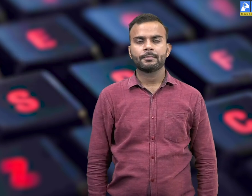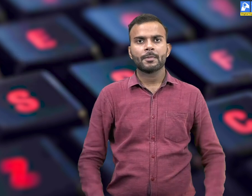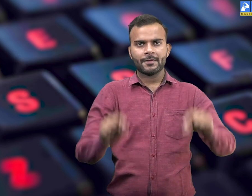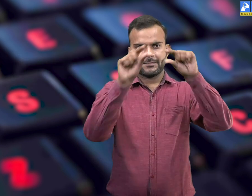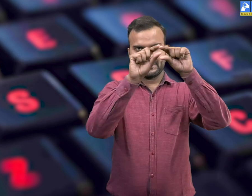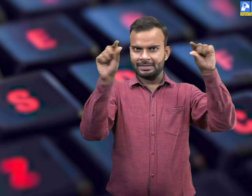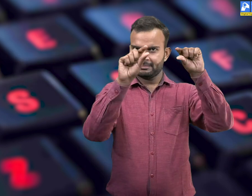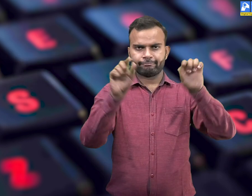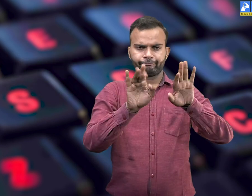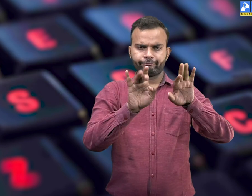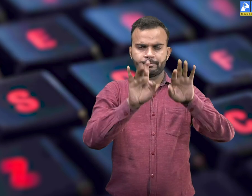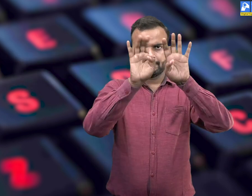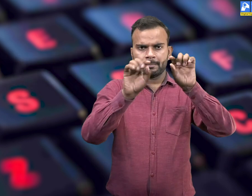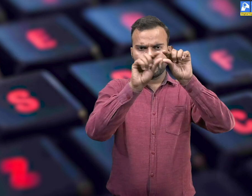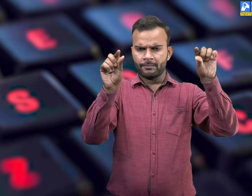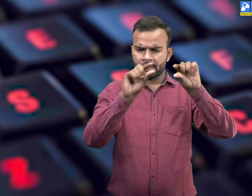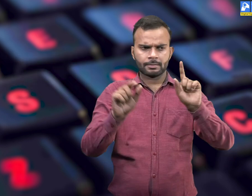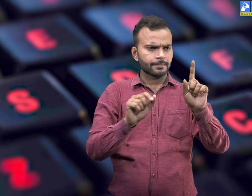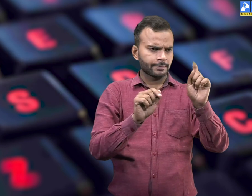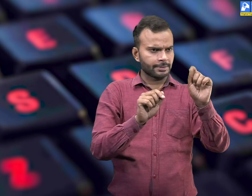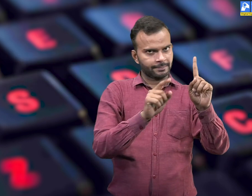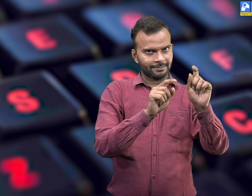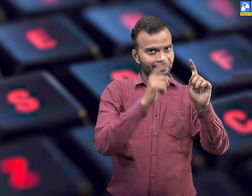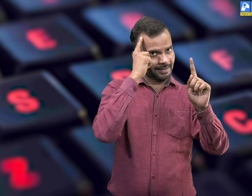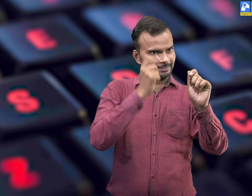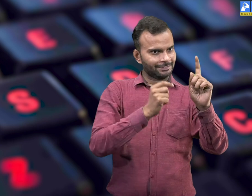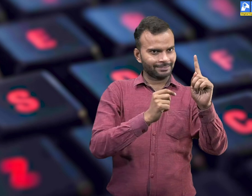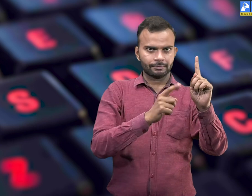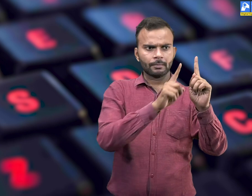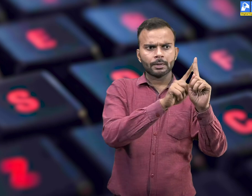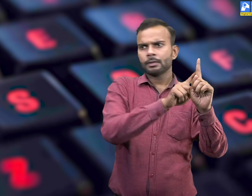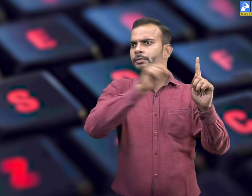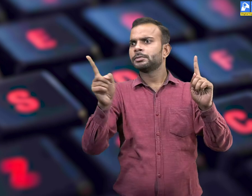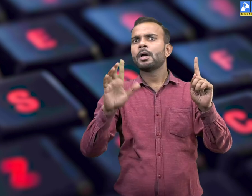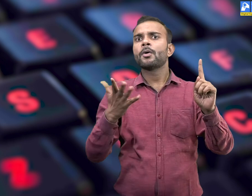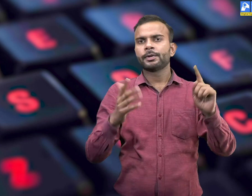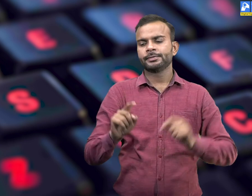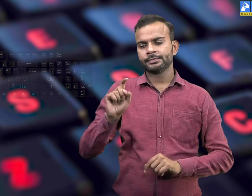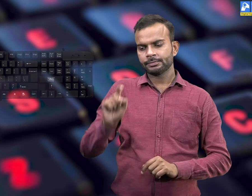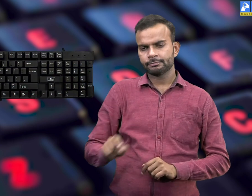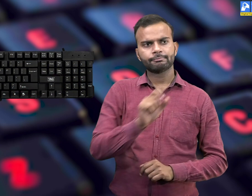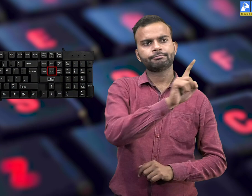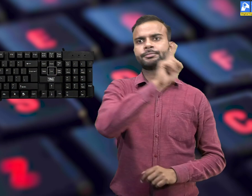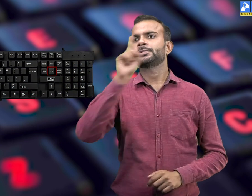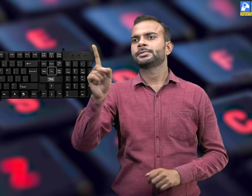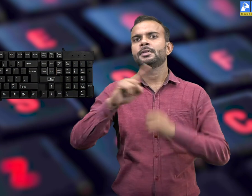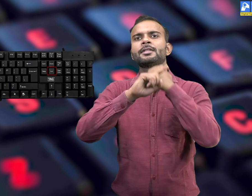End key is used to move cursor to the end of the